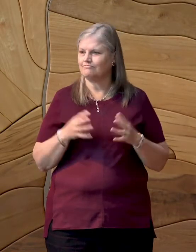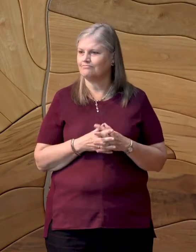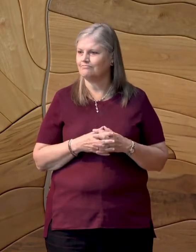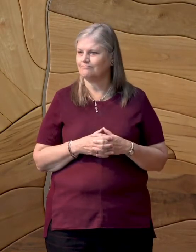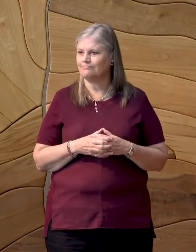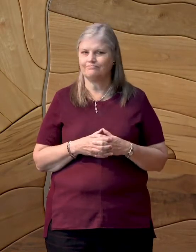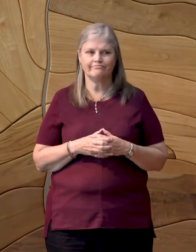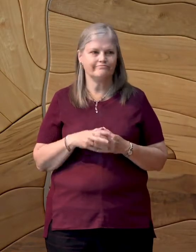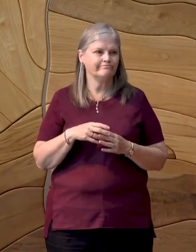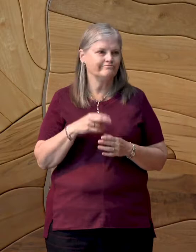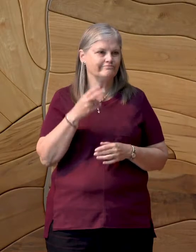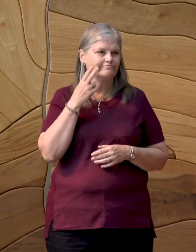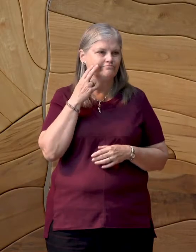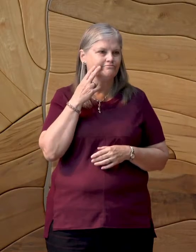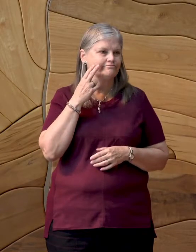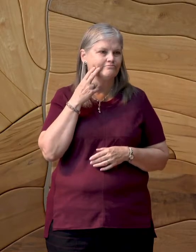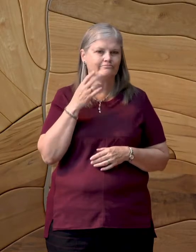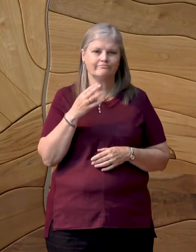Let's see.